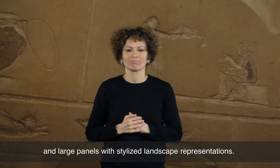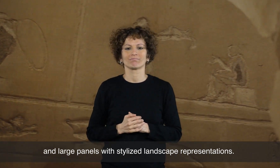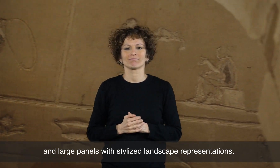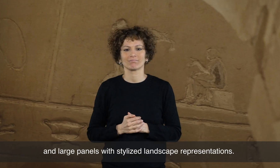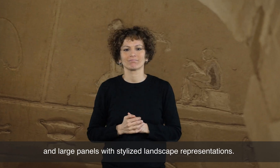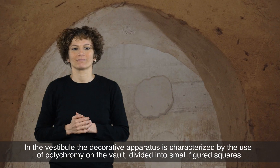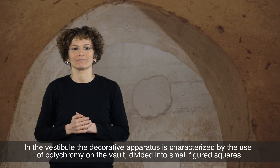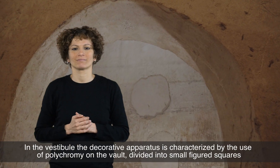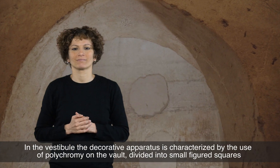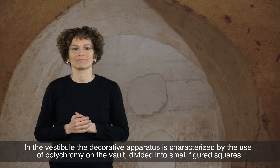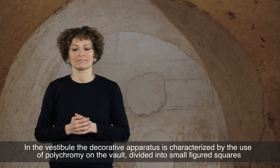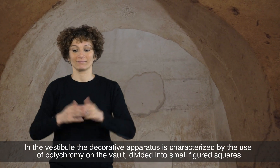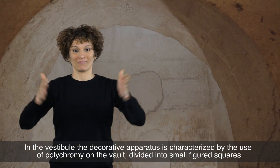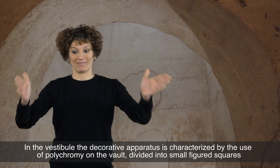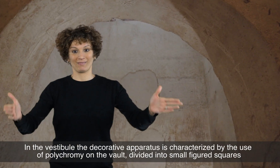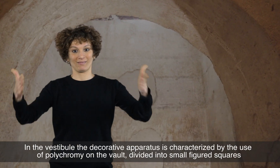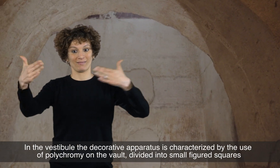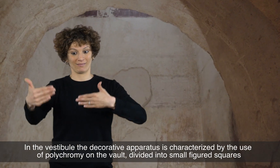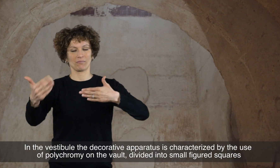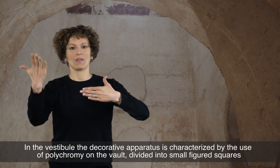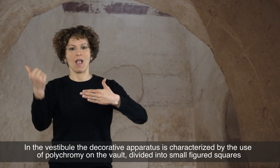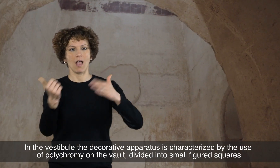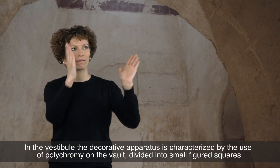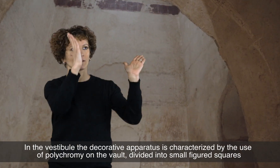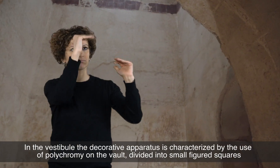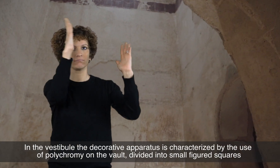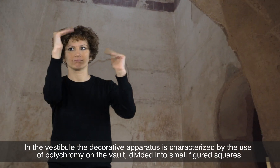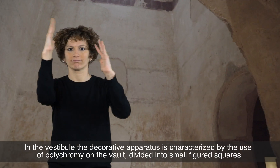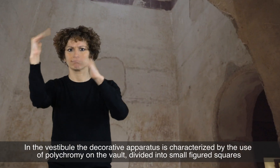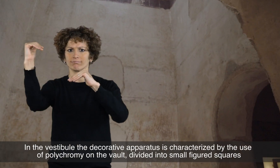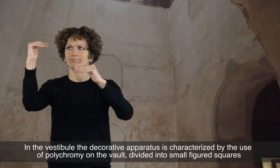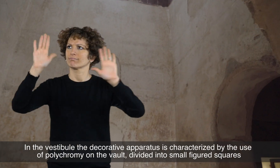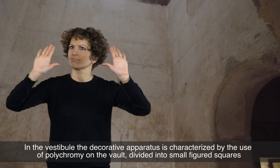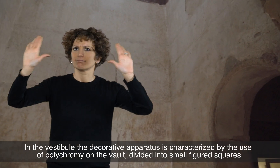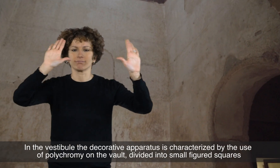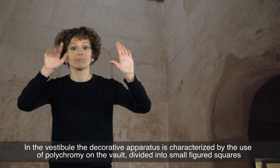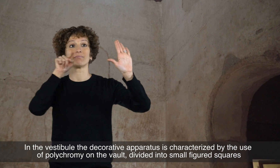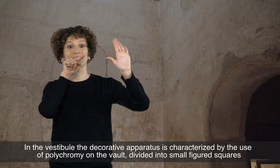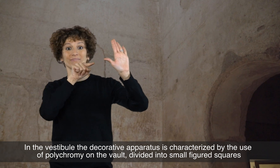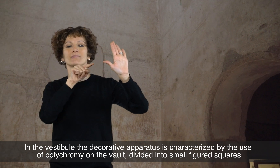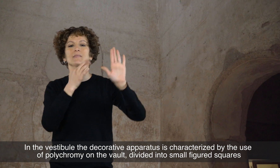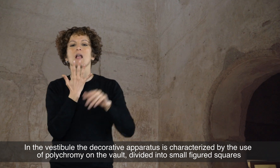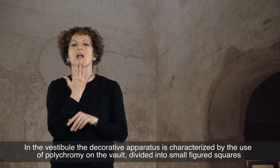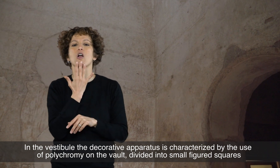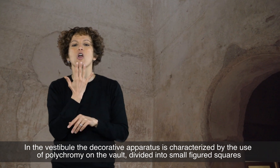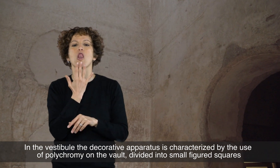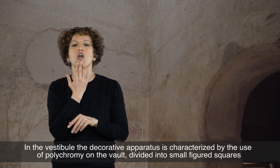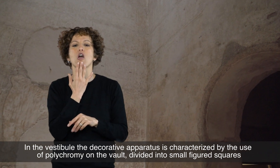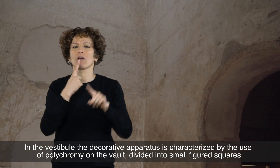In the vestibule, the decorative apparatus is characterized by the use of polychromy on the vault, divided into